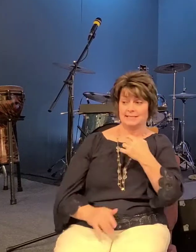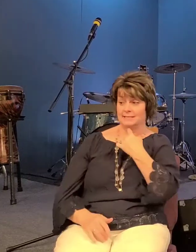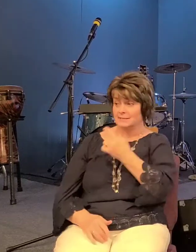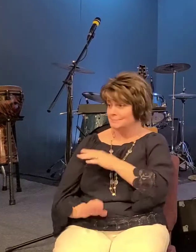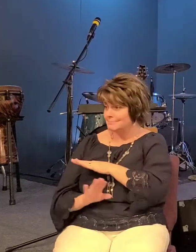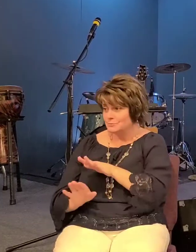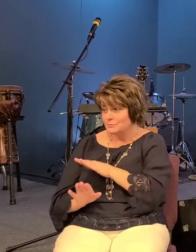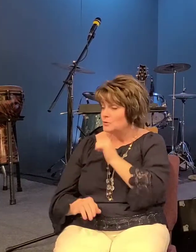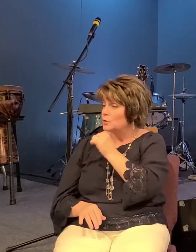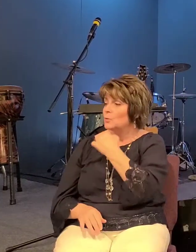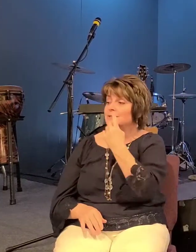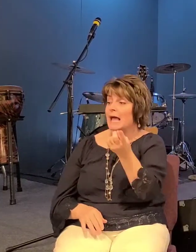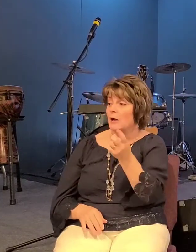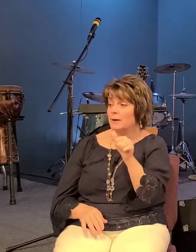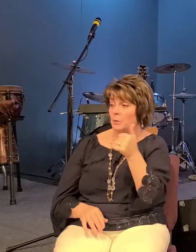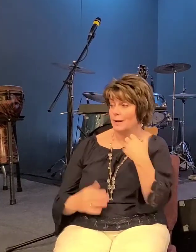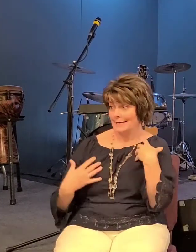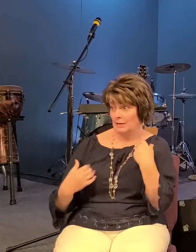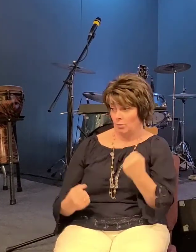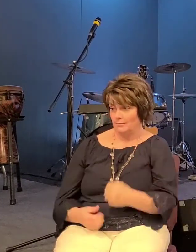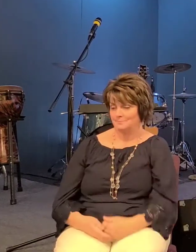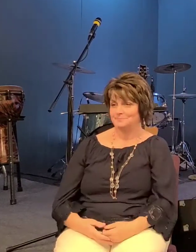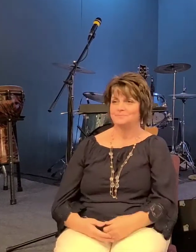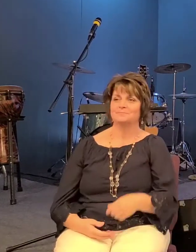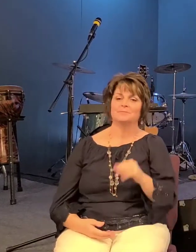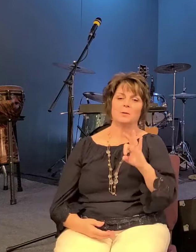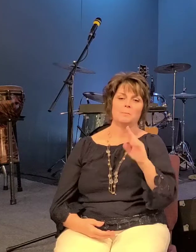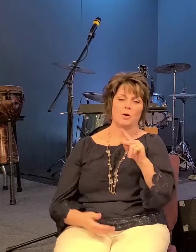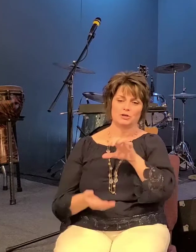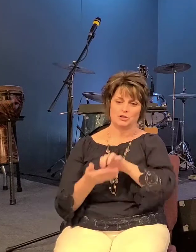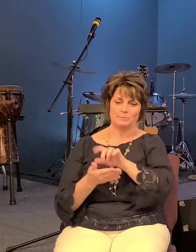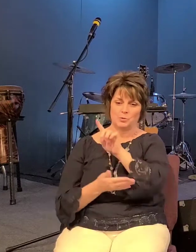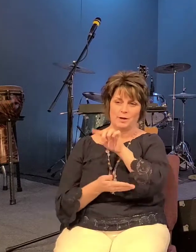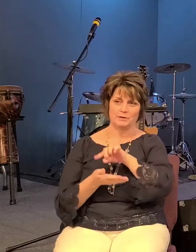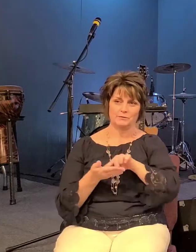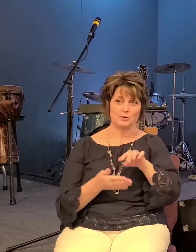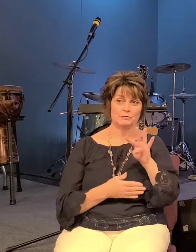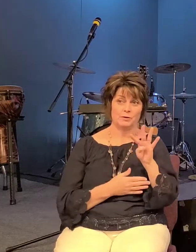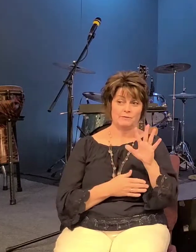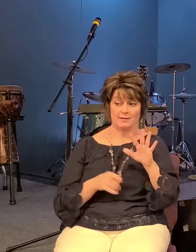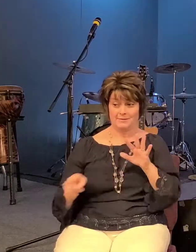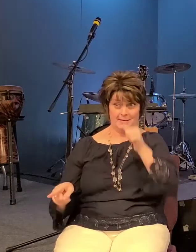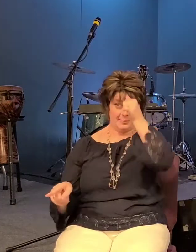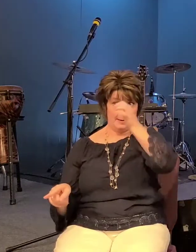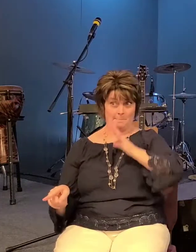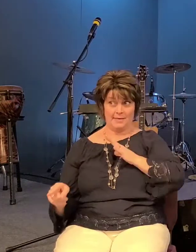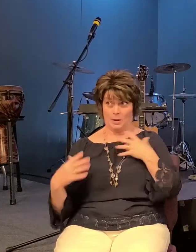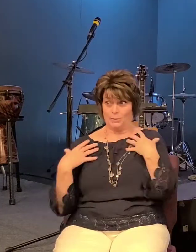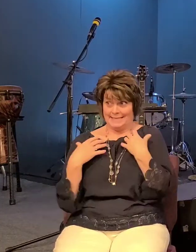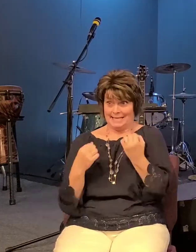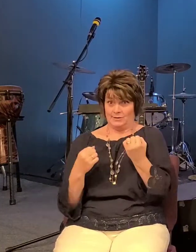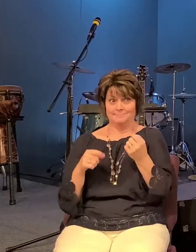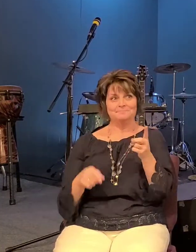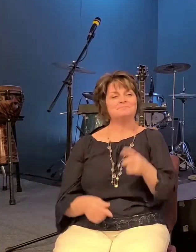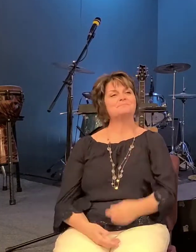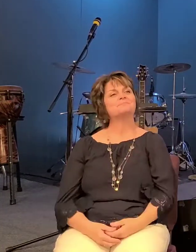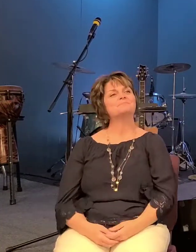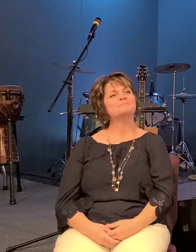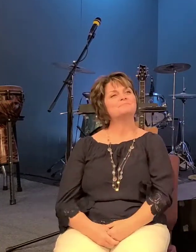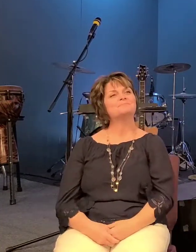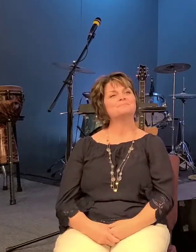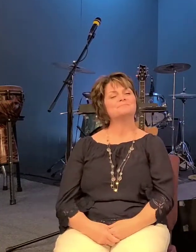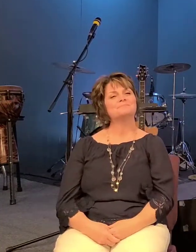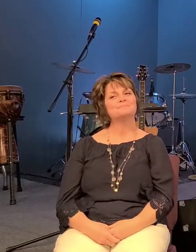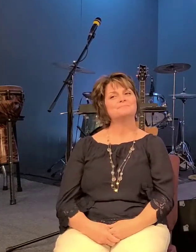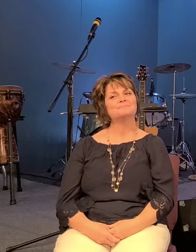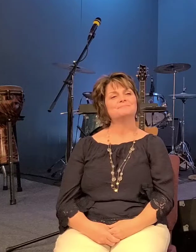anybody in mark 145 the man went and spread the word proclaiming to